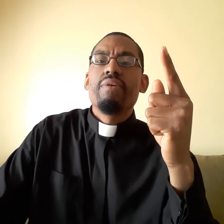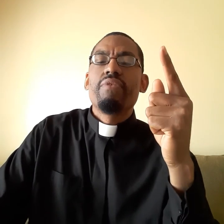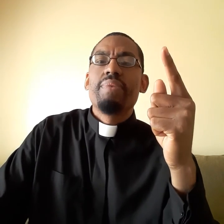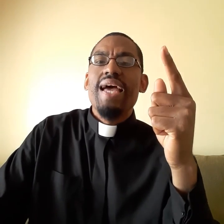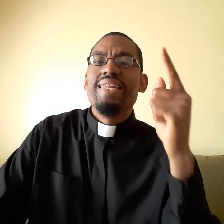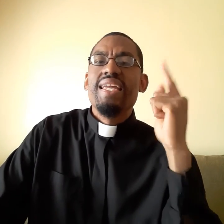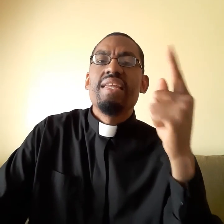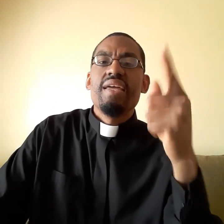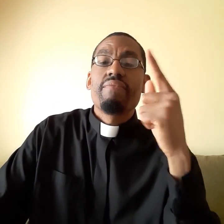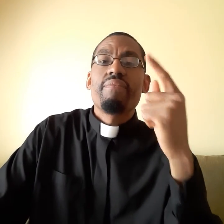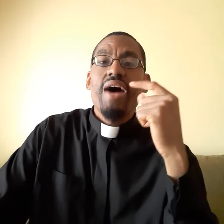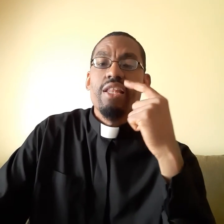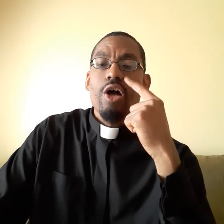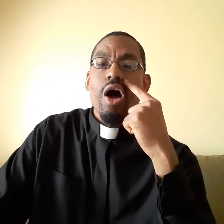from getting anything from Father God.